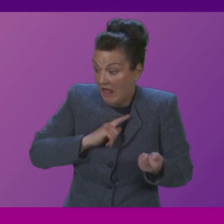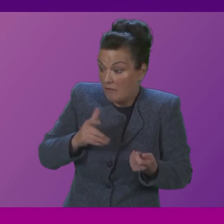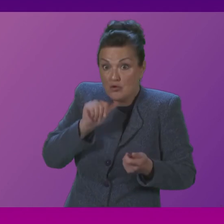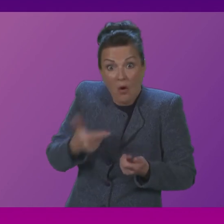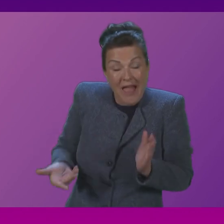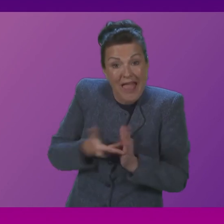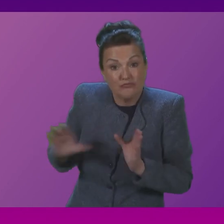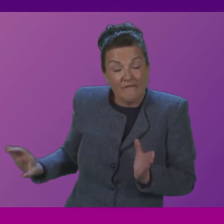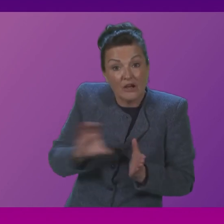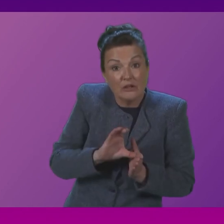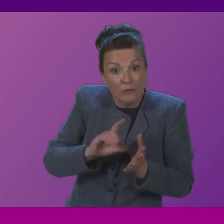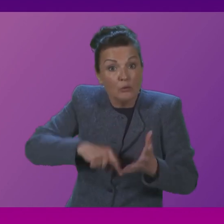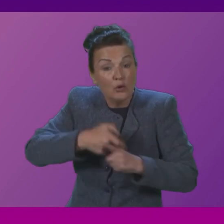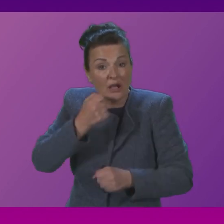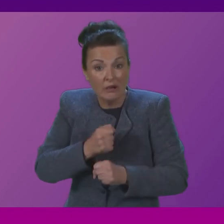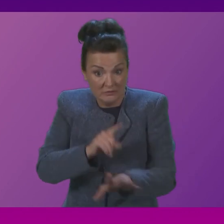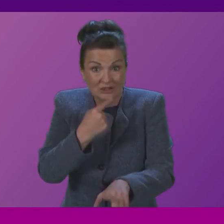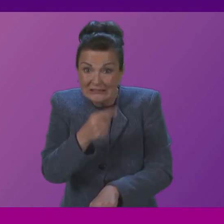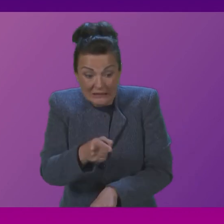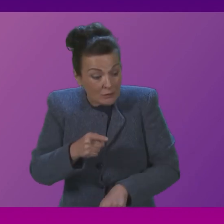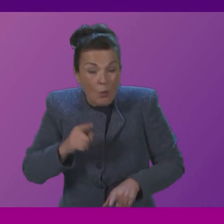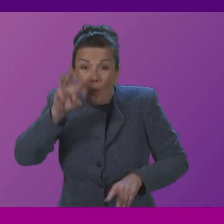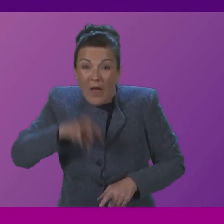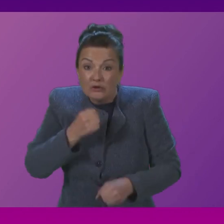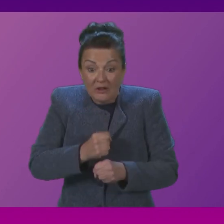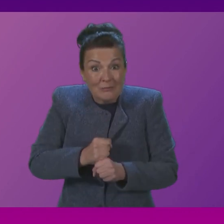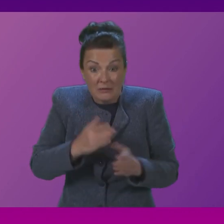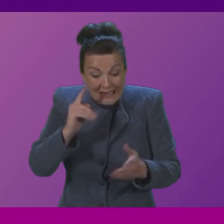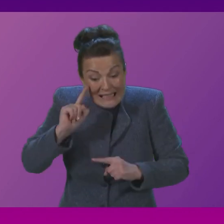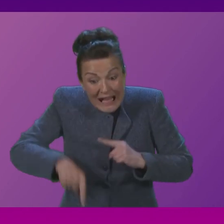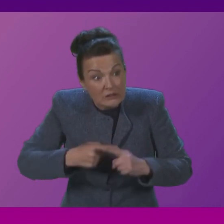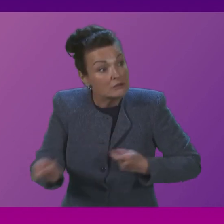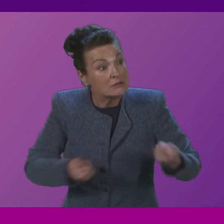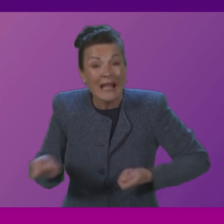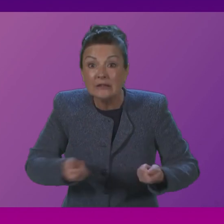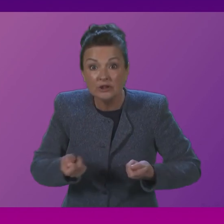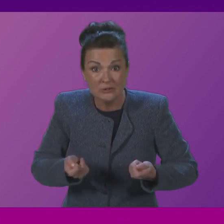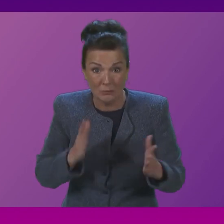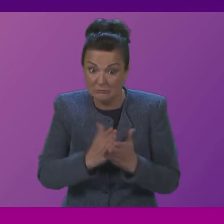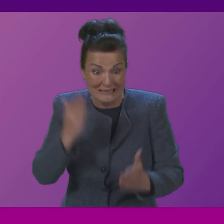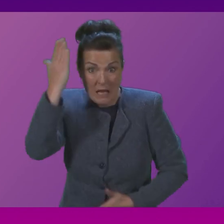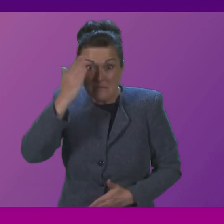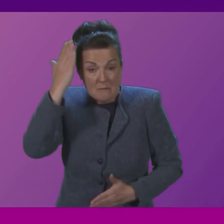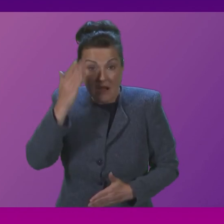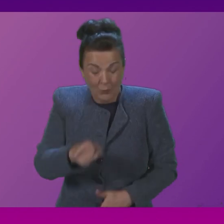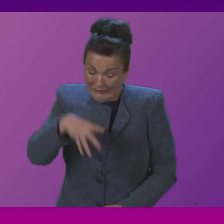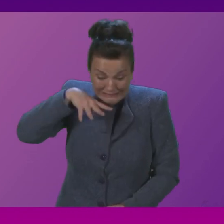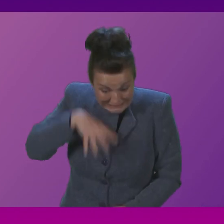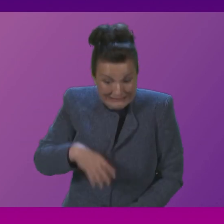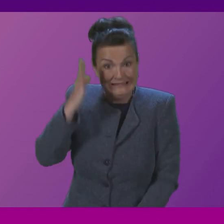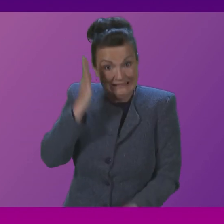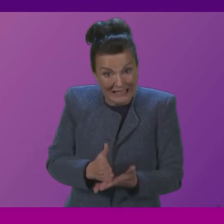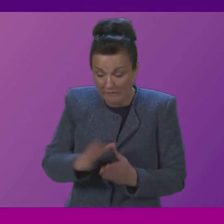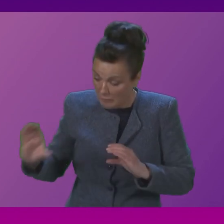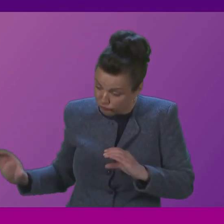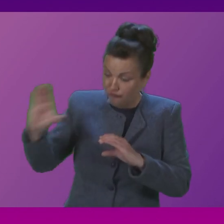the Welsh Government faces a real nightmare in running the NHS next year, unless the UK government steps up with additional funding.